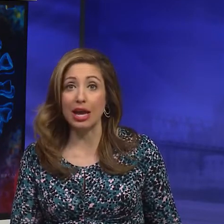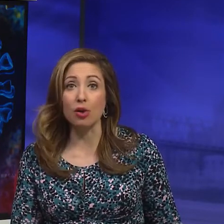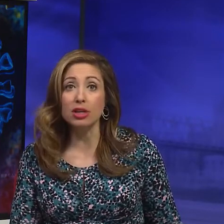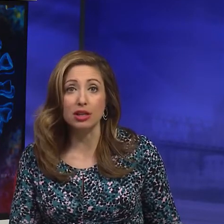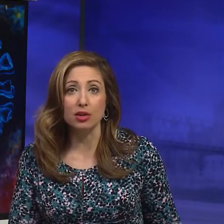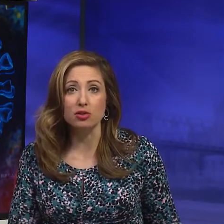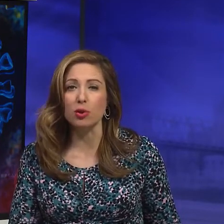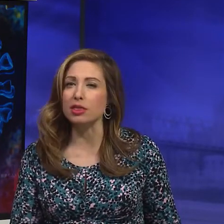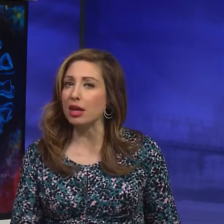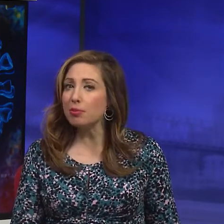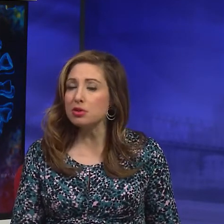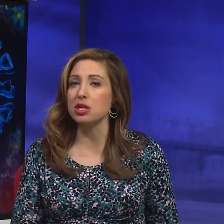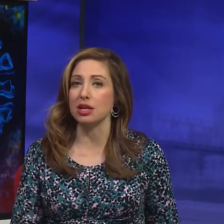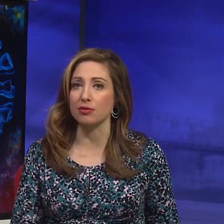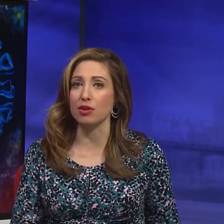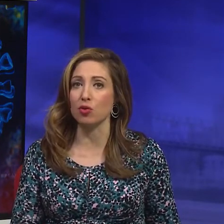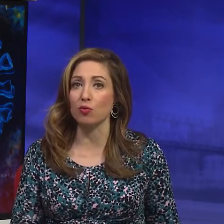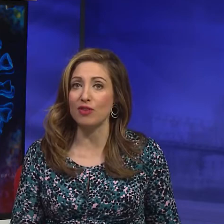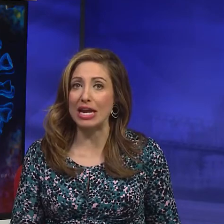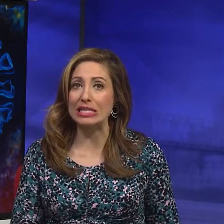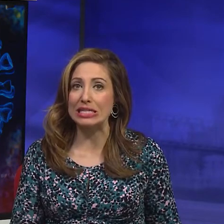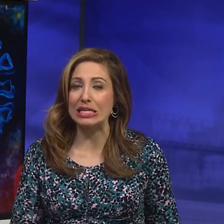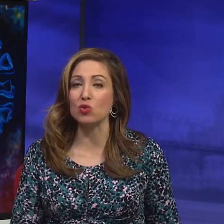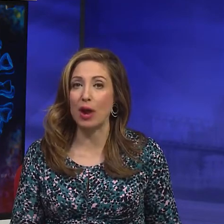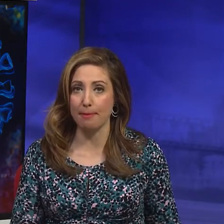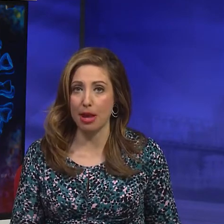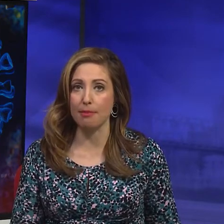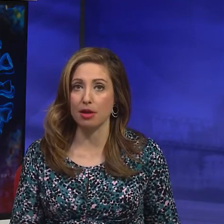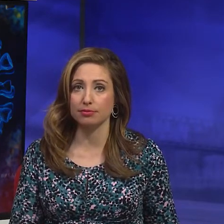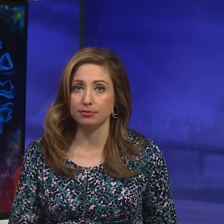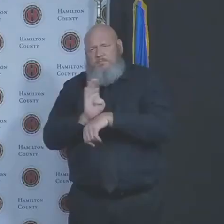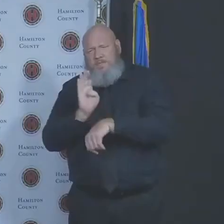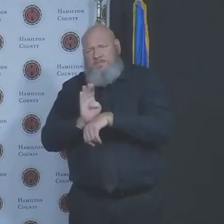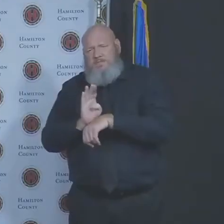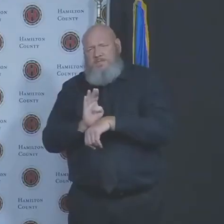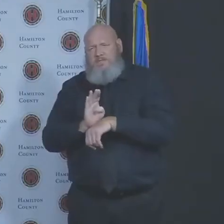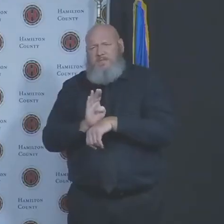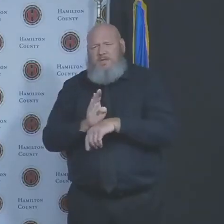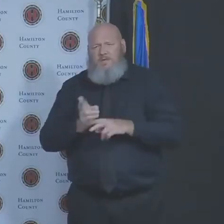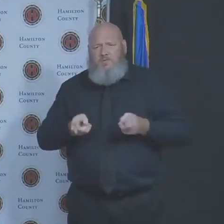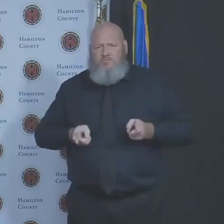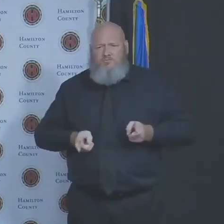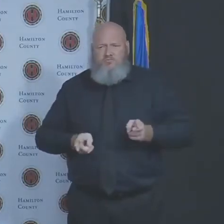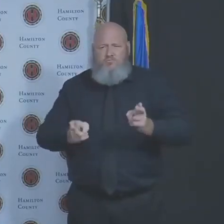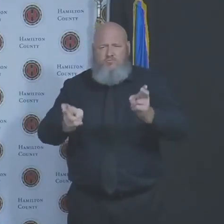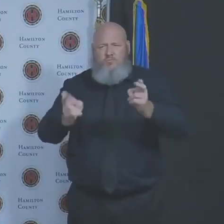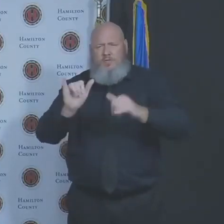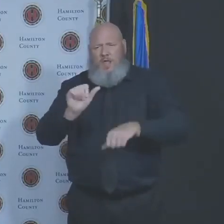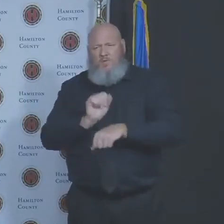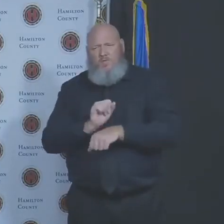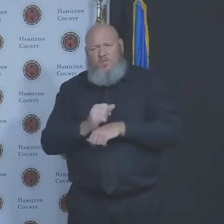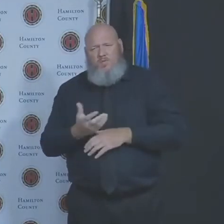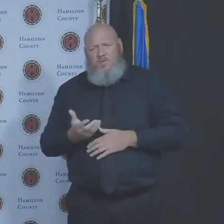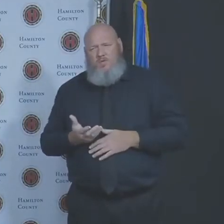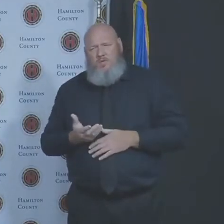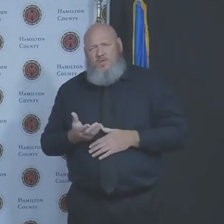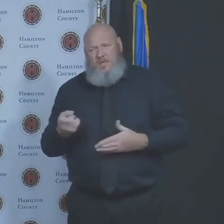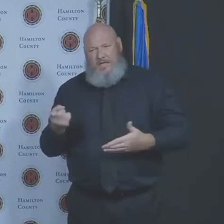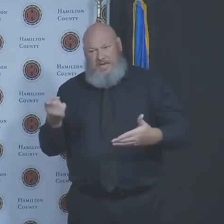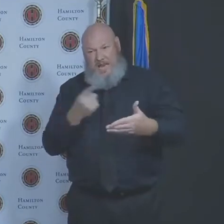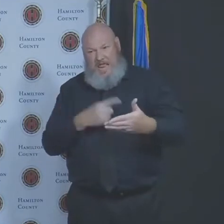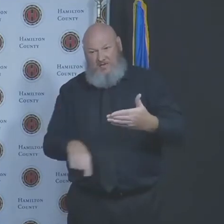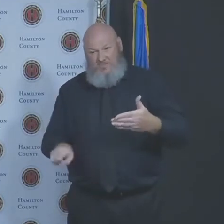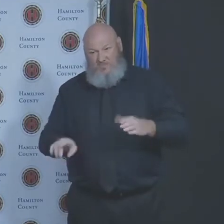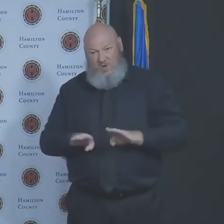city and county leaders what they predict for the phased-in ramp-up. We're looking at next week for some of this stuff to open up.